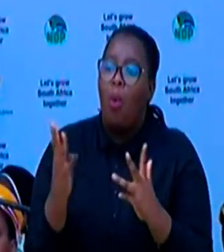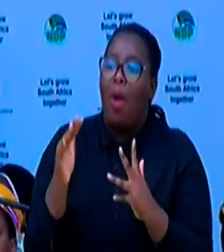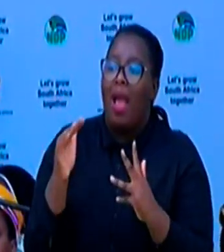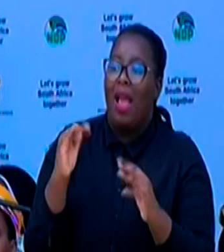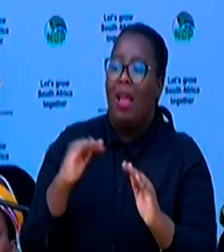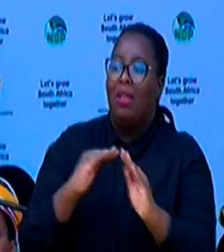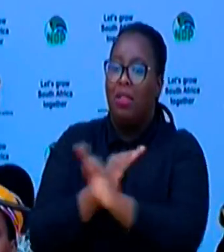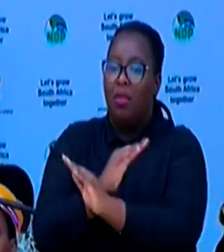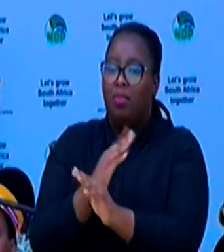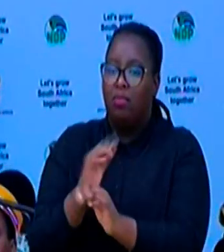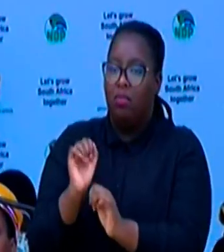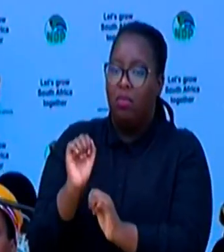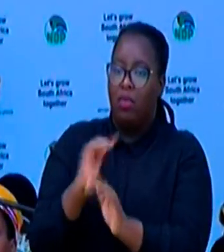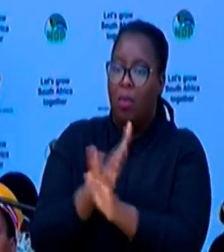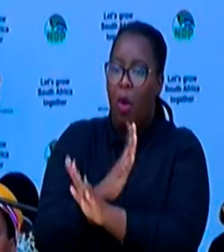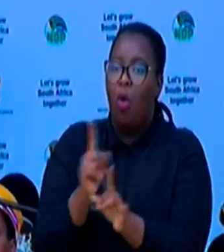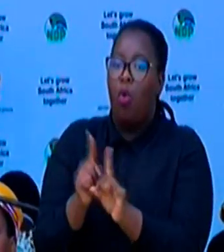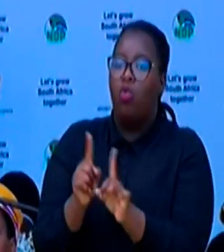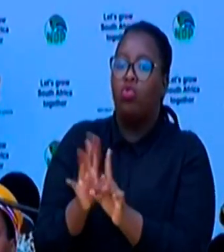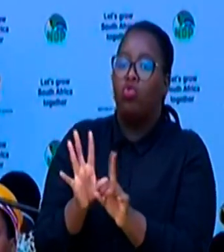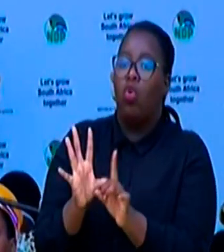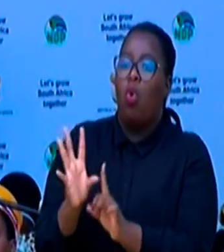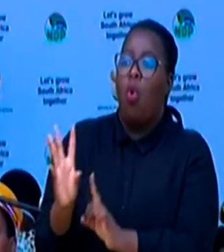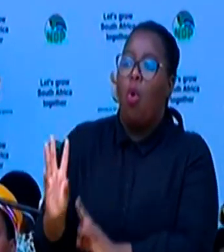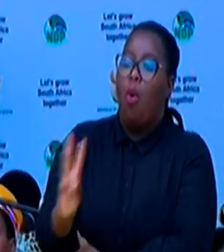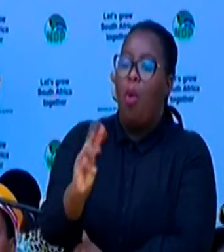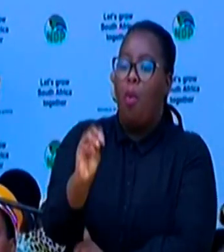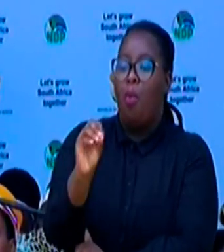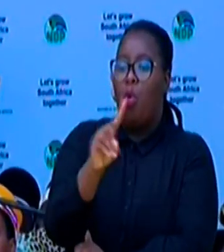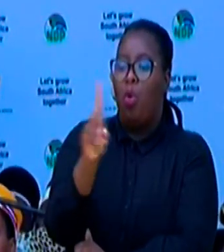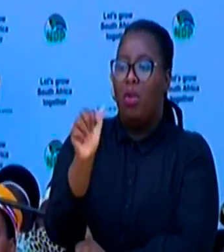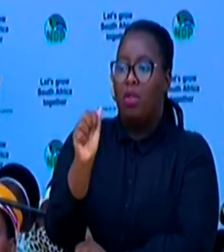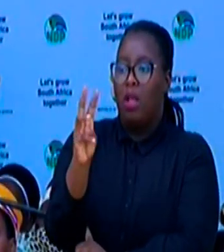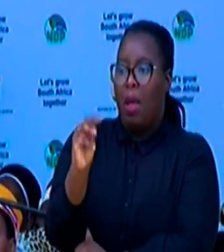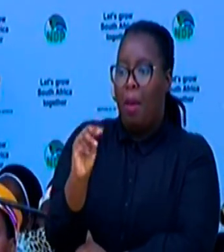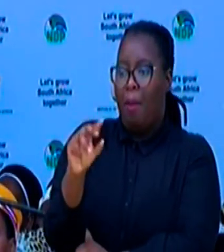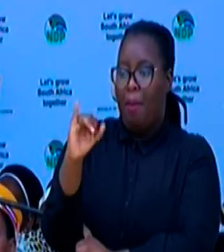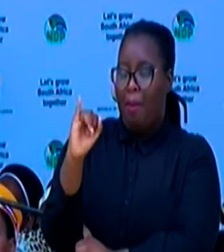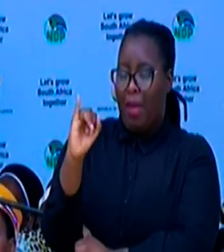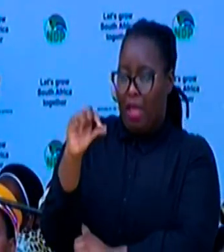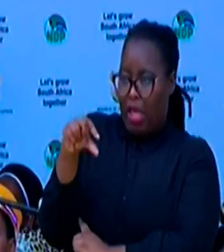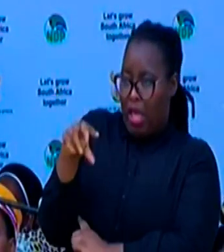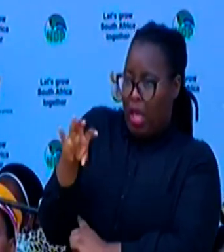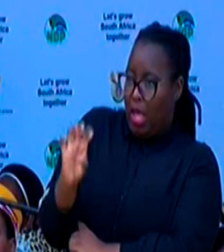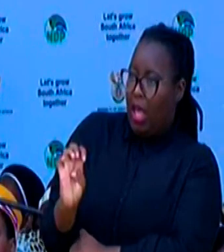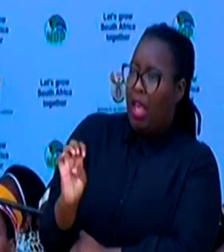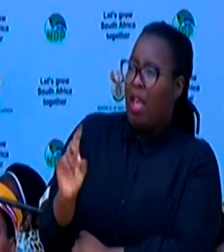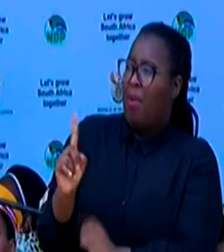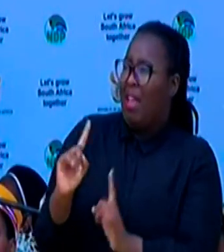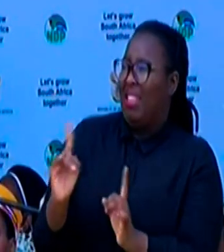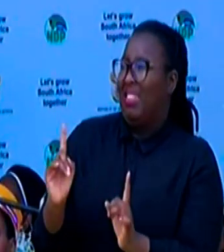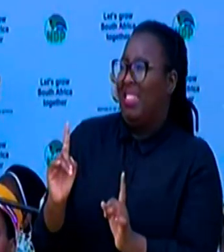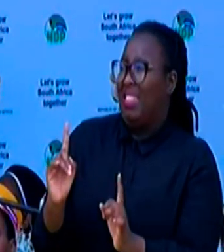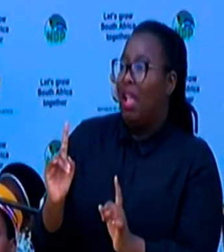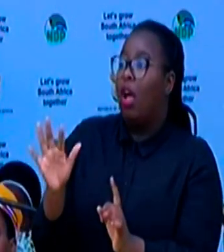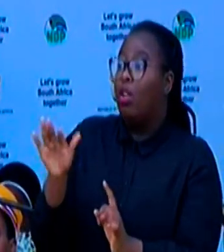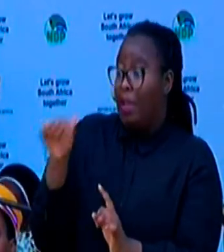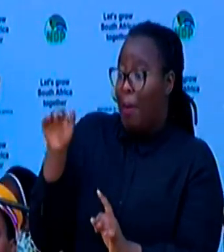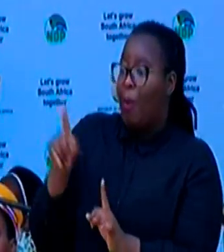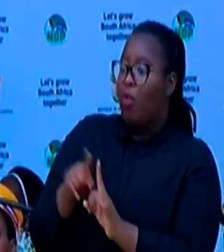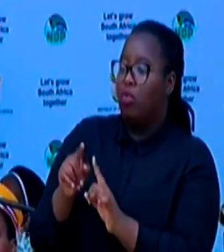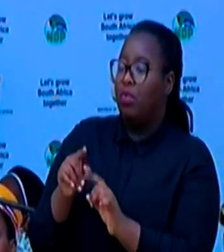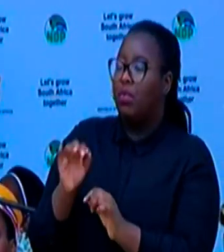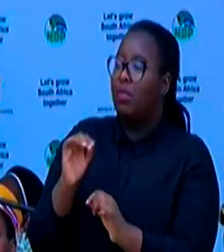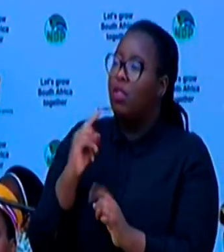Mozambique. Although Zamba is not listed as a country where Zulu is spoken,